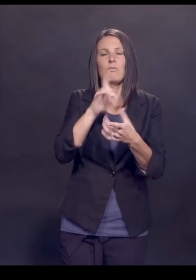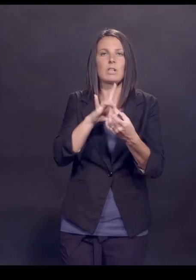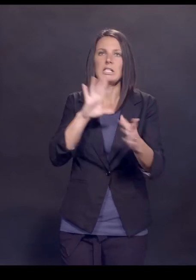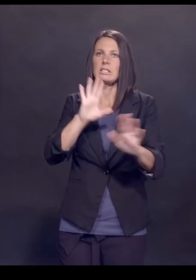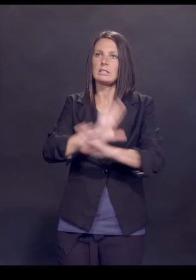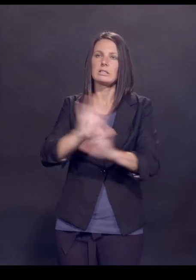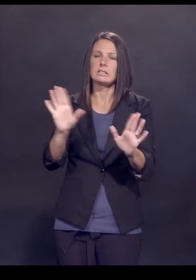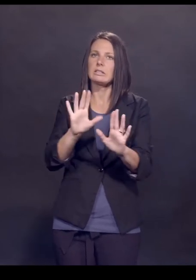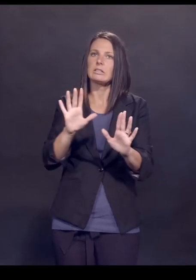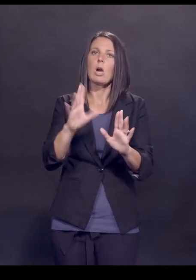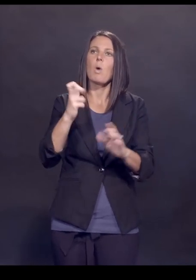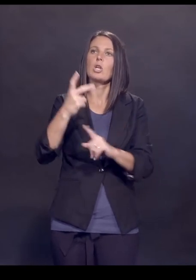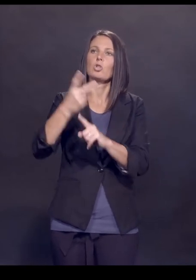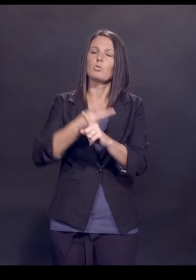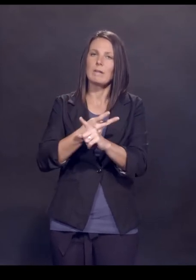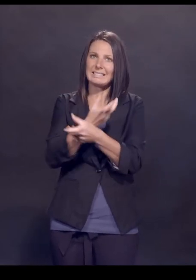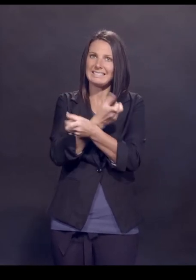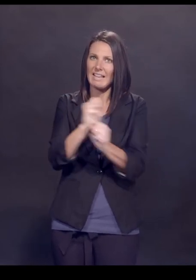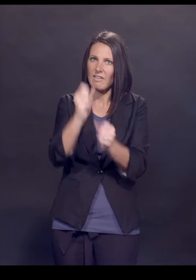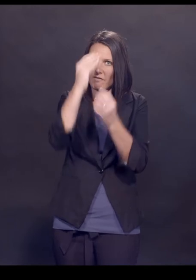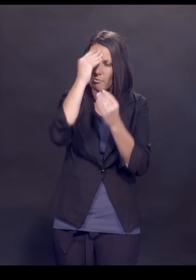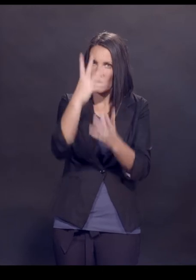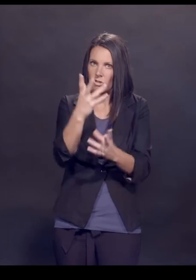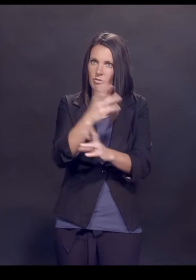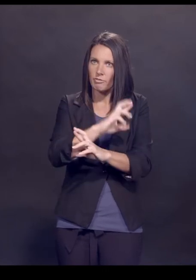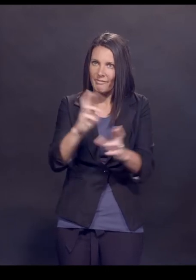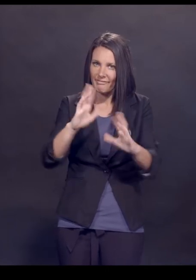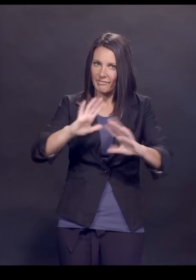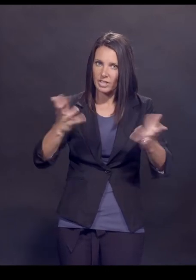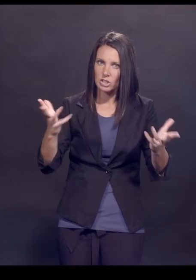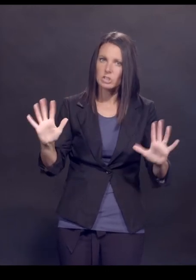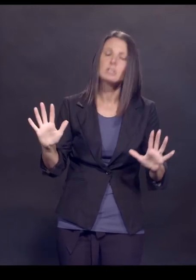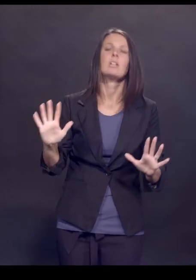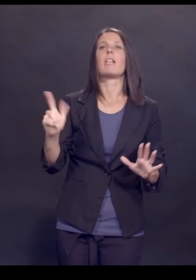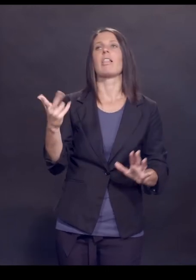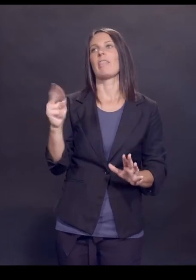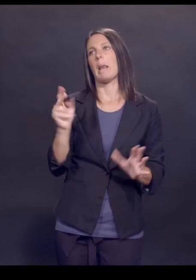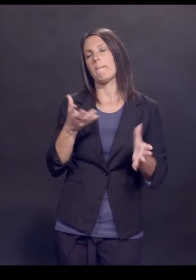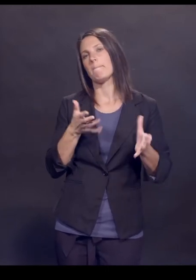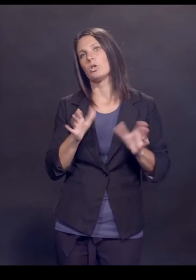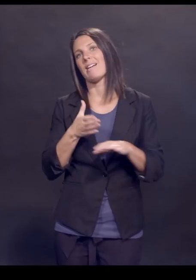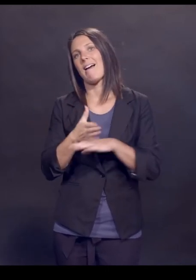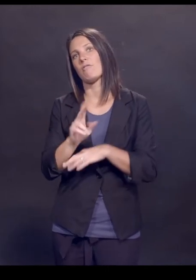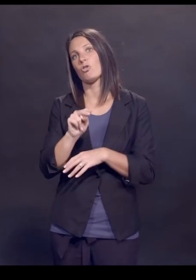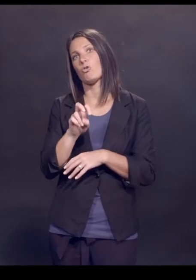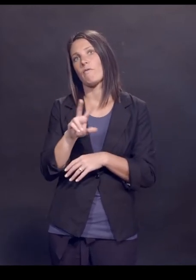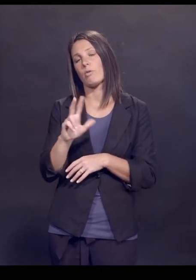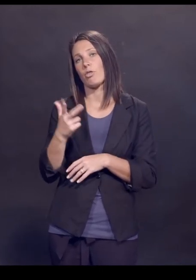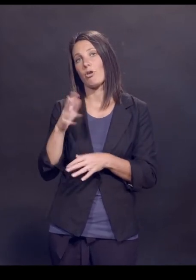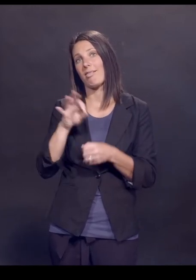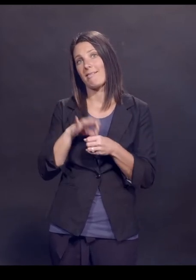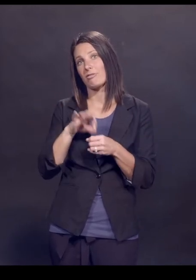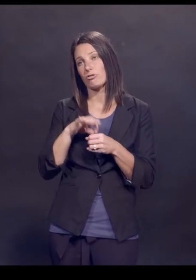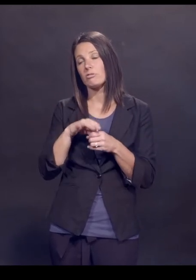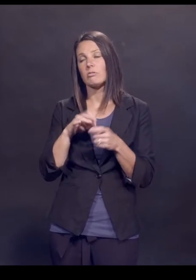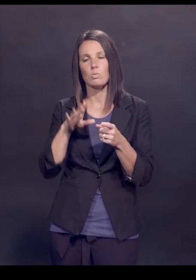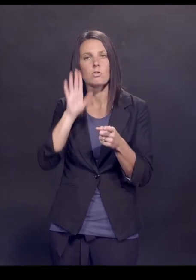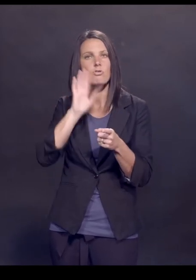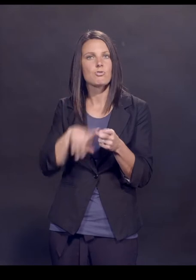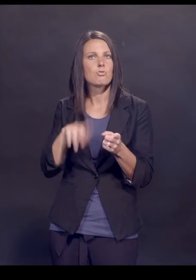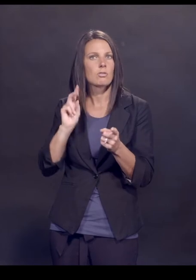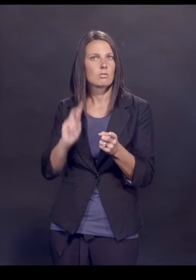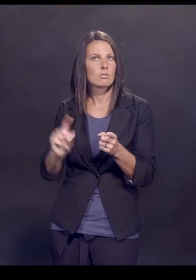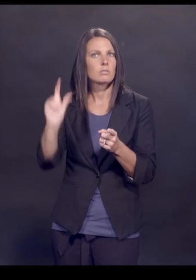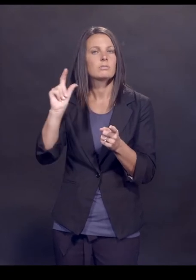said, I want two months of safety data after dose two, which then pushed that vaccine to after the November 3rd election so that we could know for a